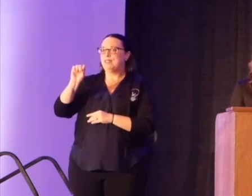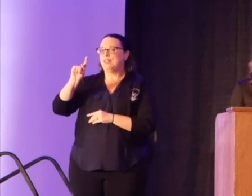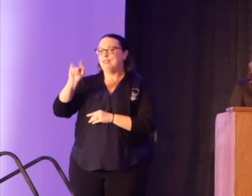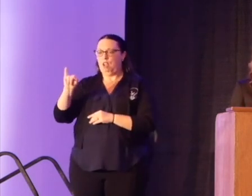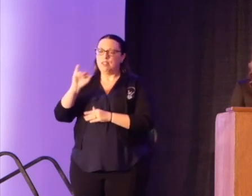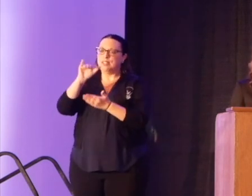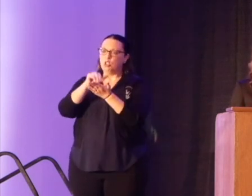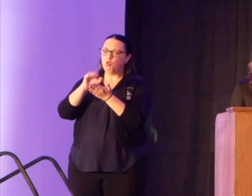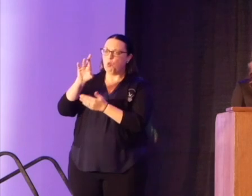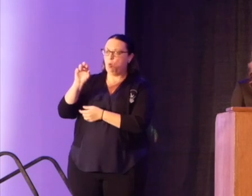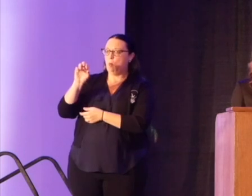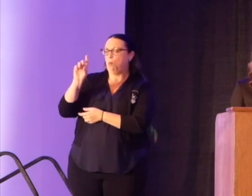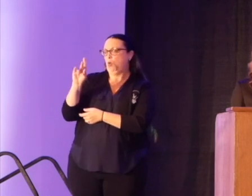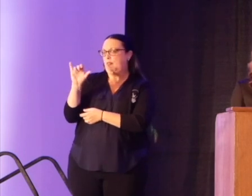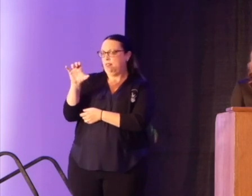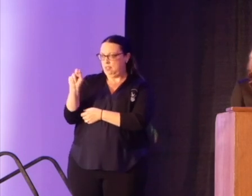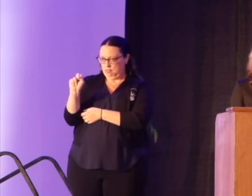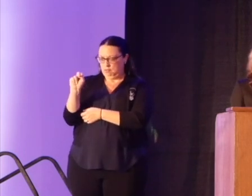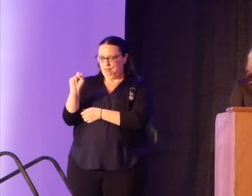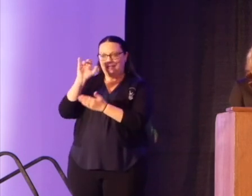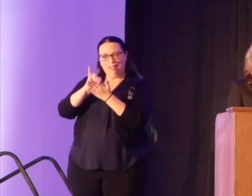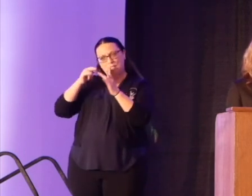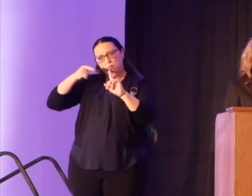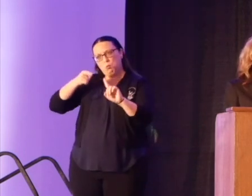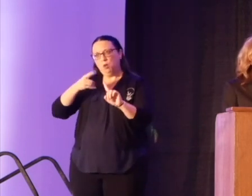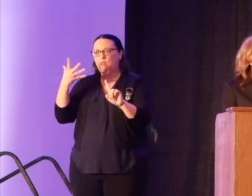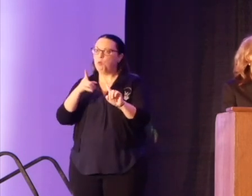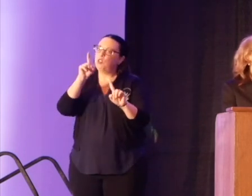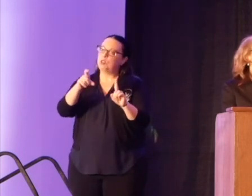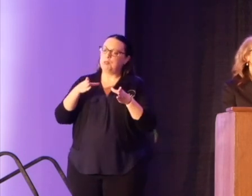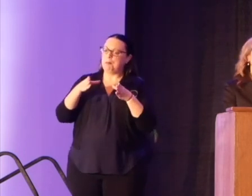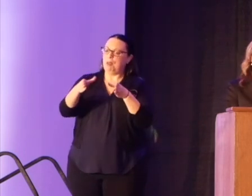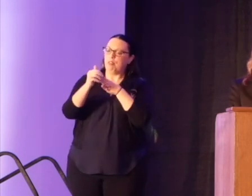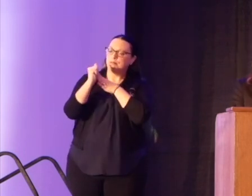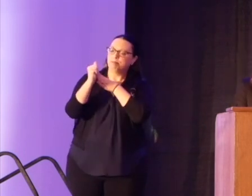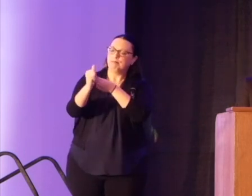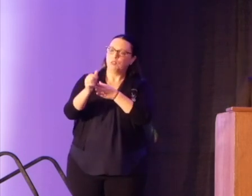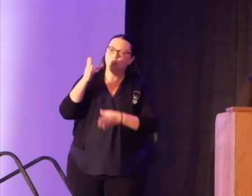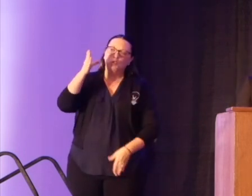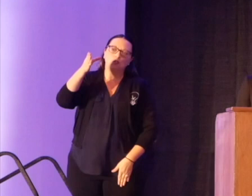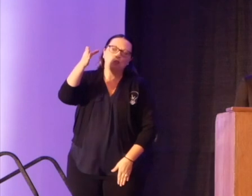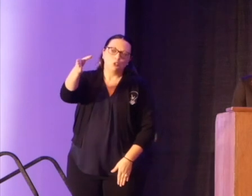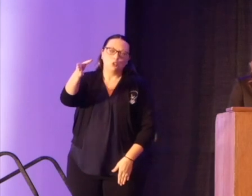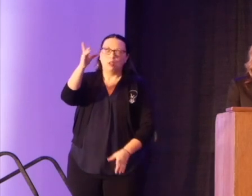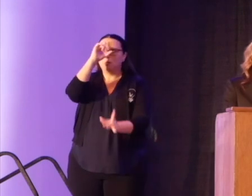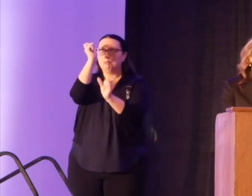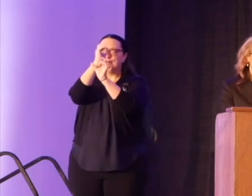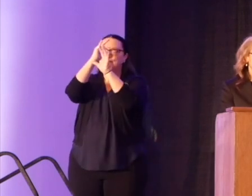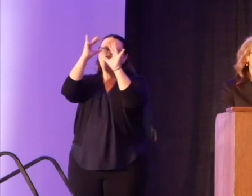epitomize what I believe should be a path forward remembered as theaters think about their reimagining.